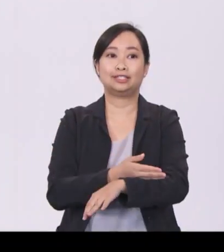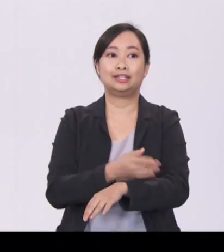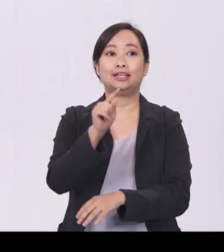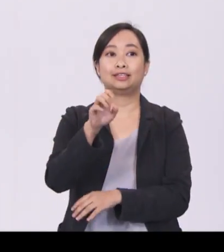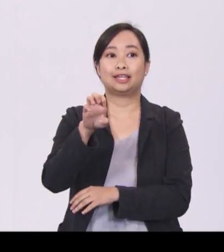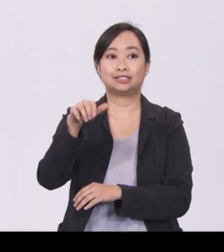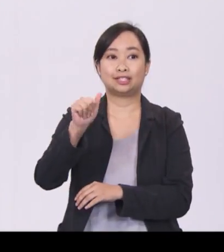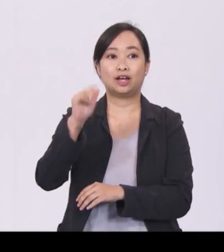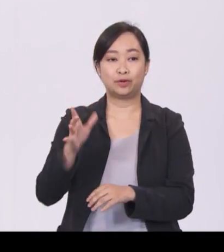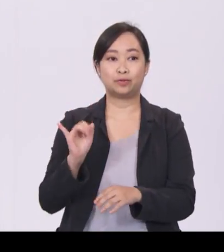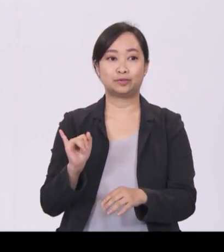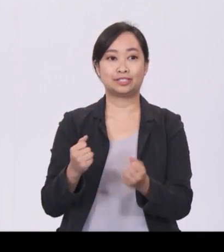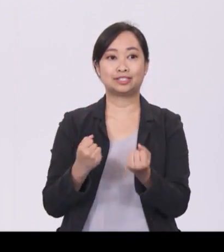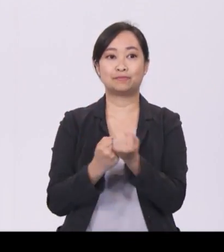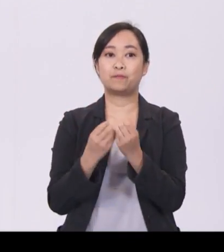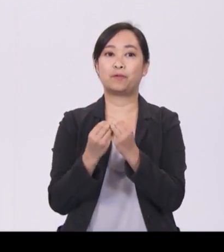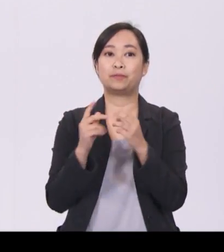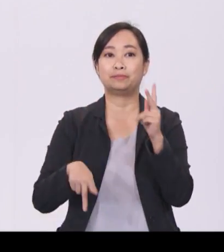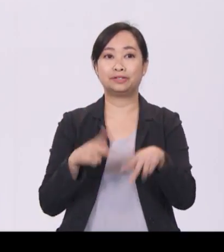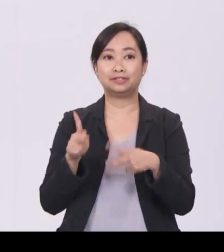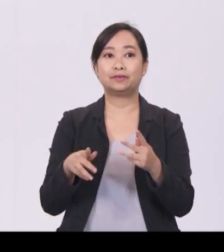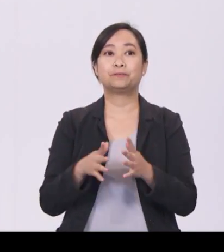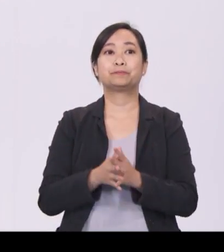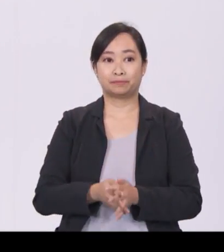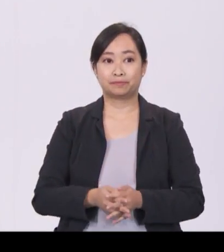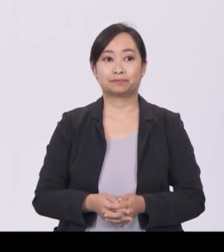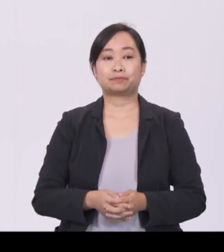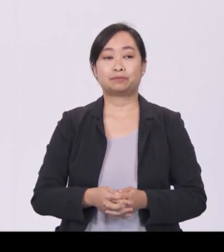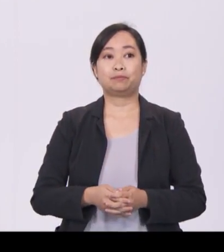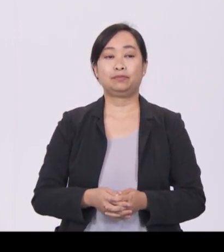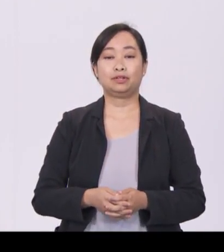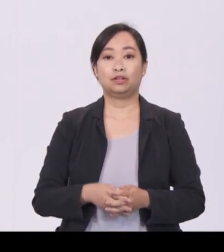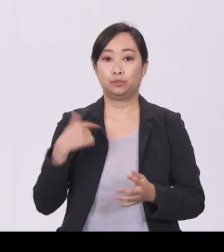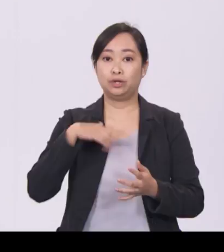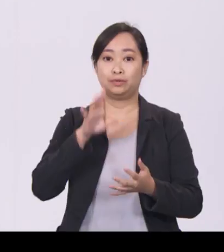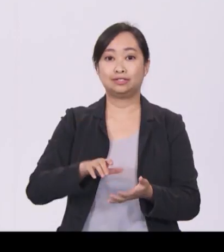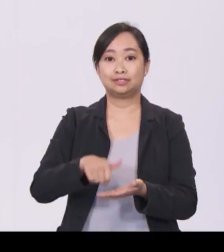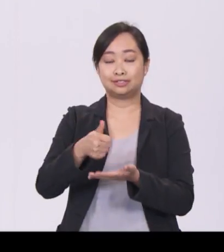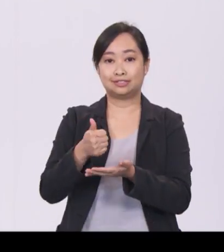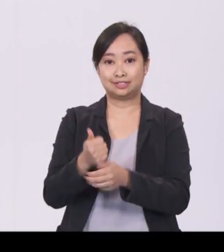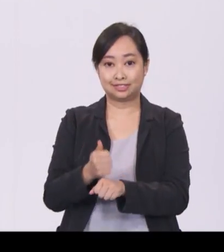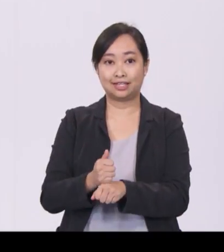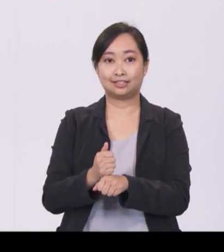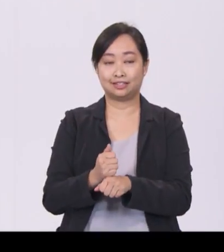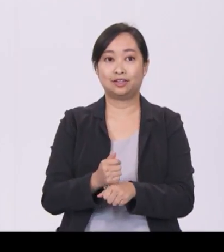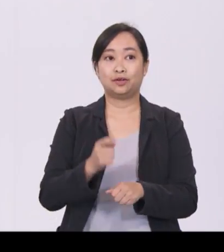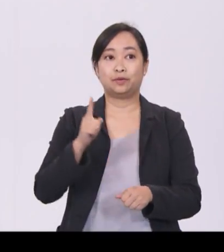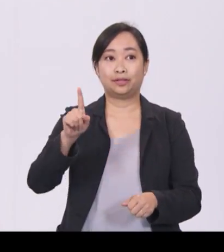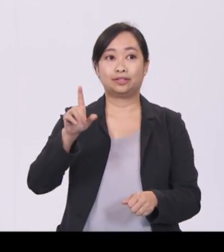We will set aside an additional $145 million for TESA over the next three years.